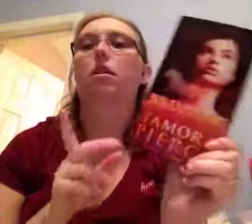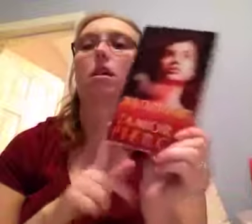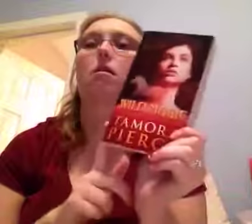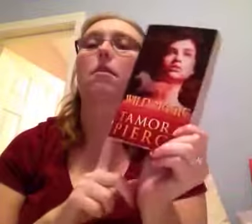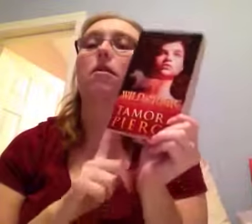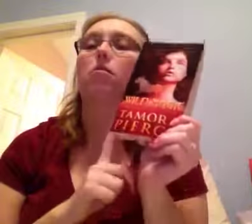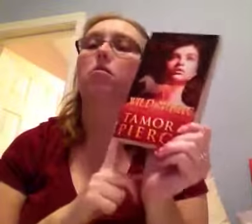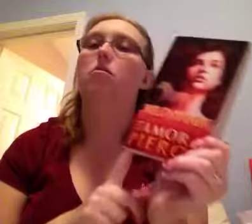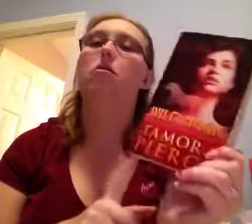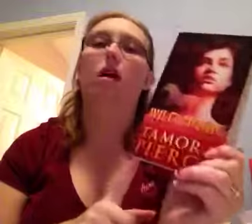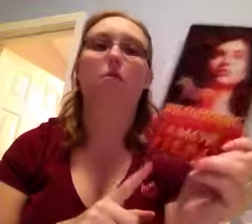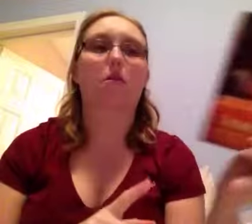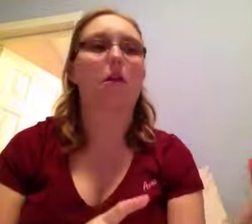this up at your local library.